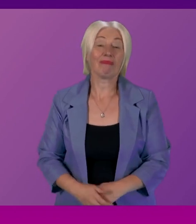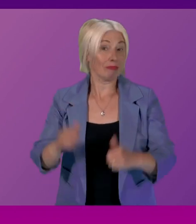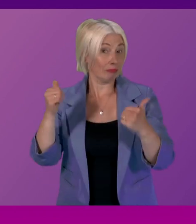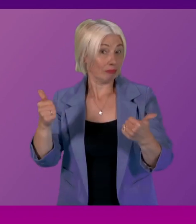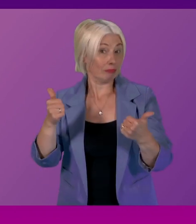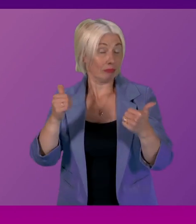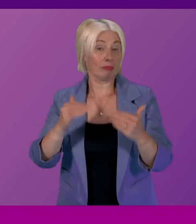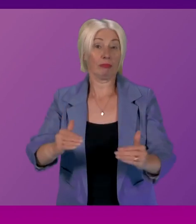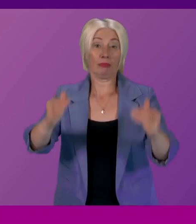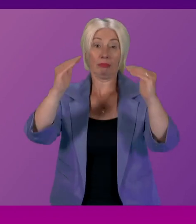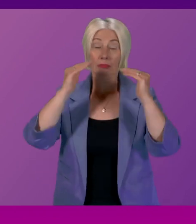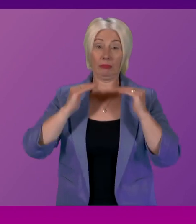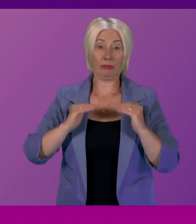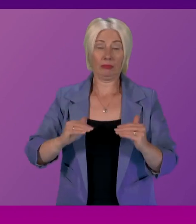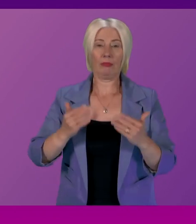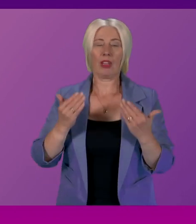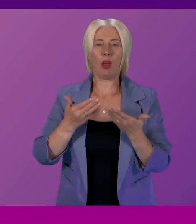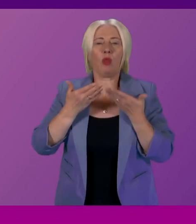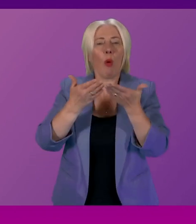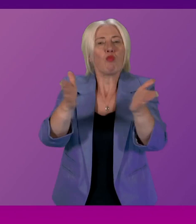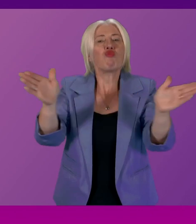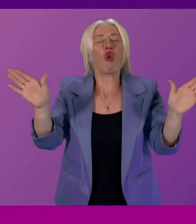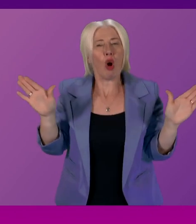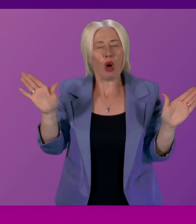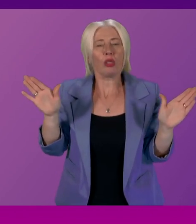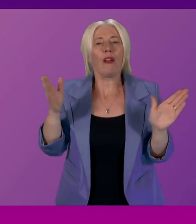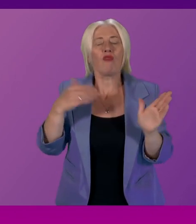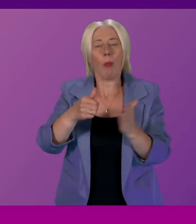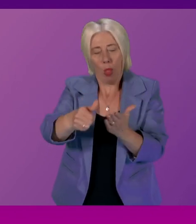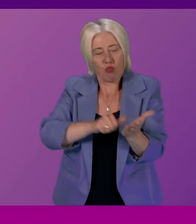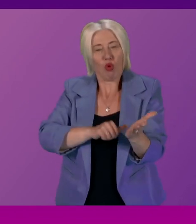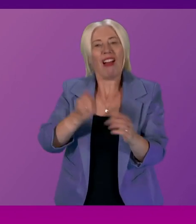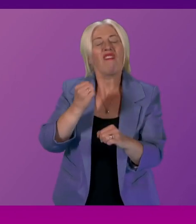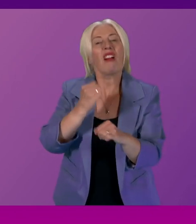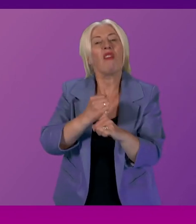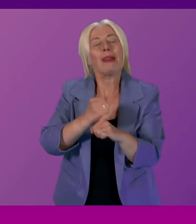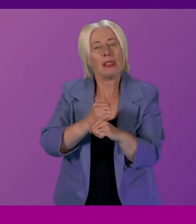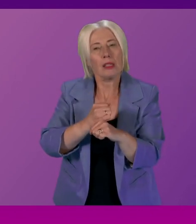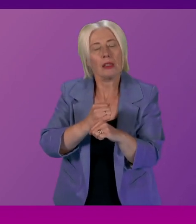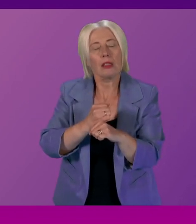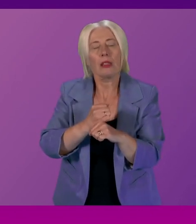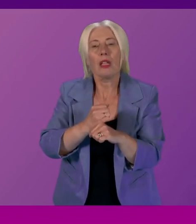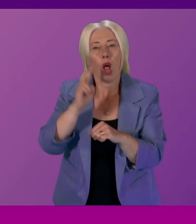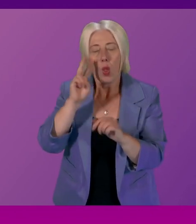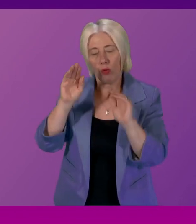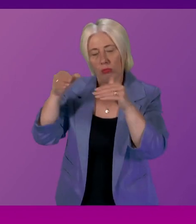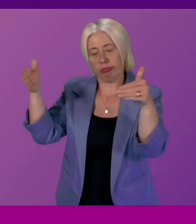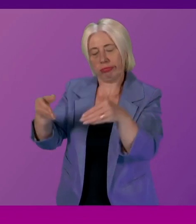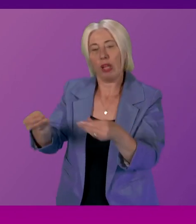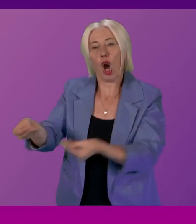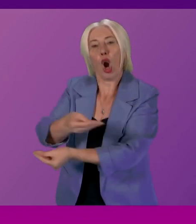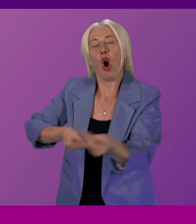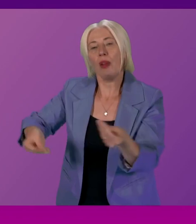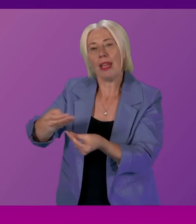we're going to move into some of the broad areas covered by the programme for government and we're going to start in the area of economy and I call